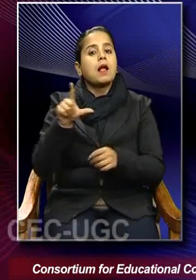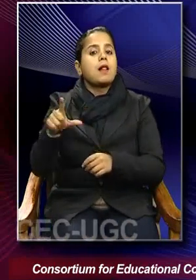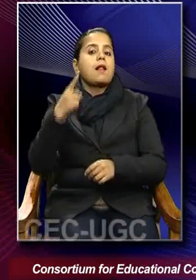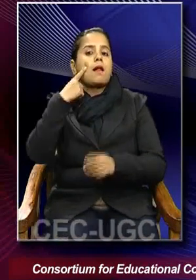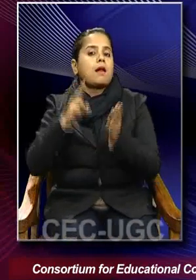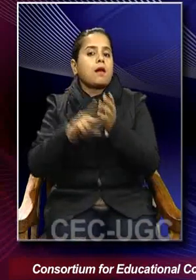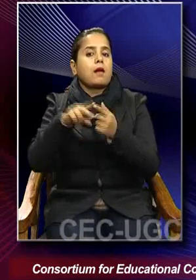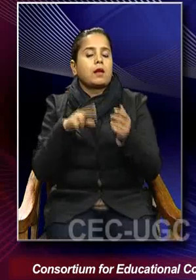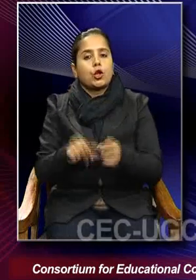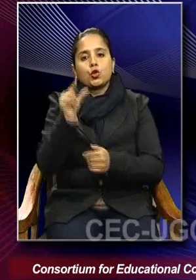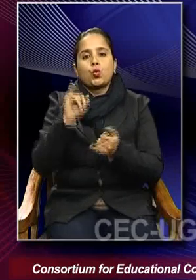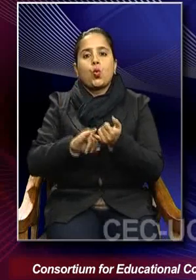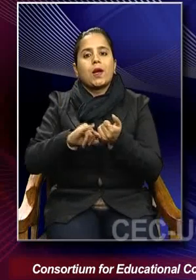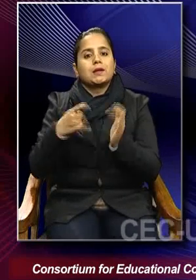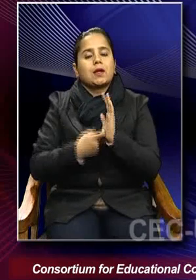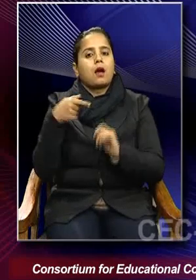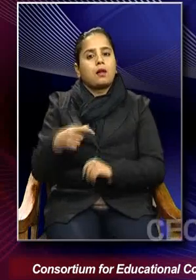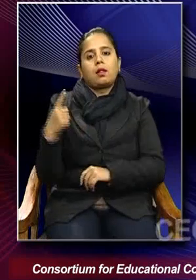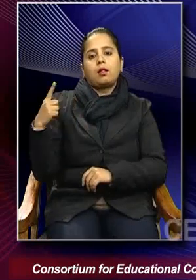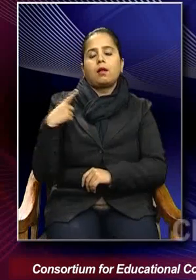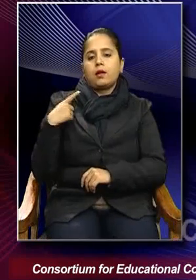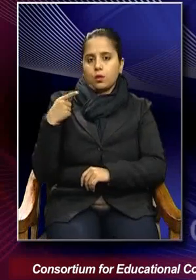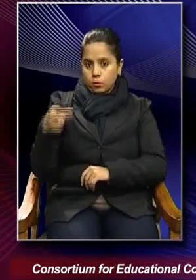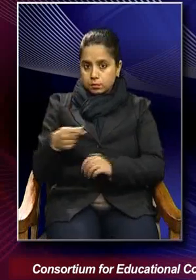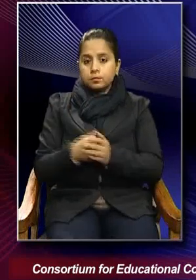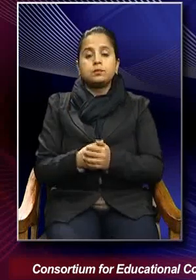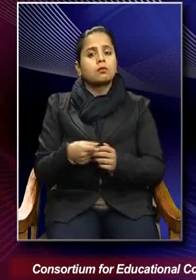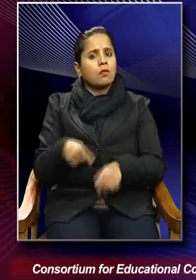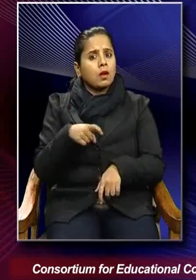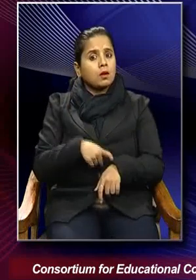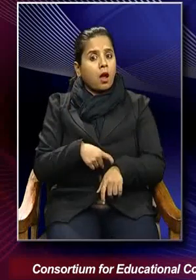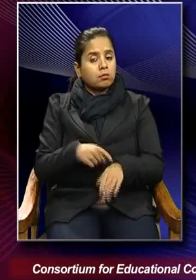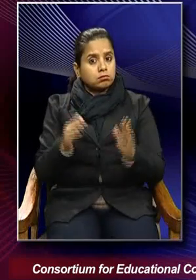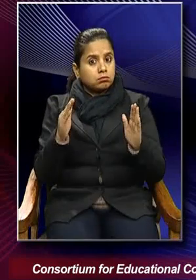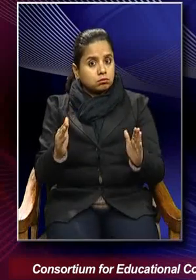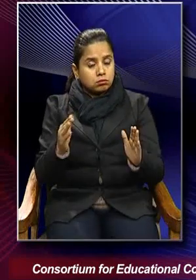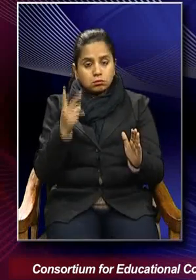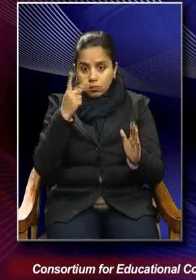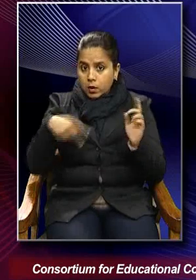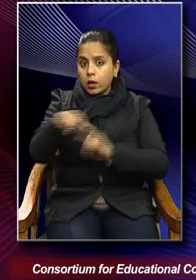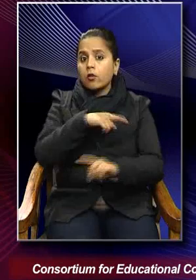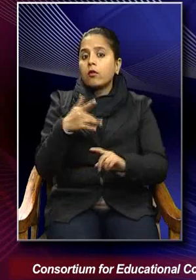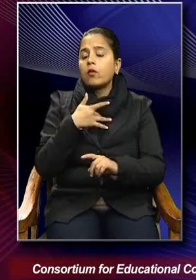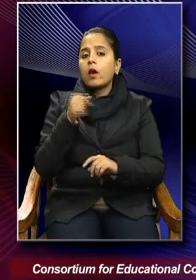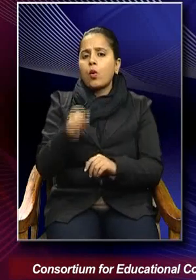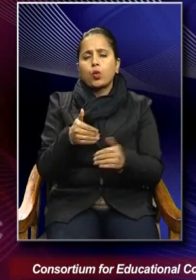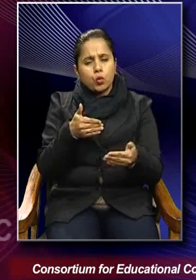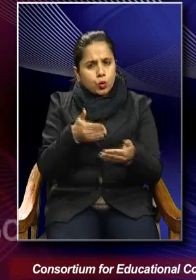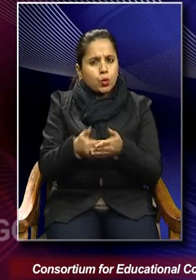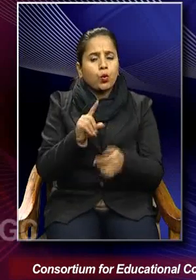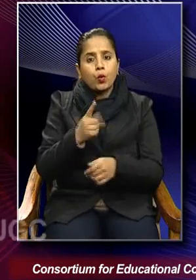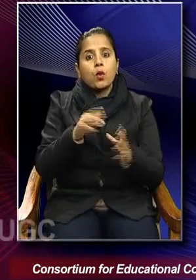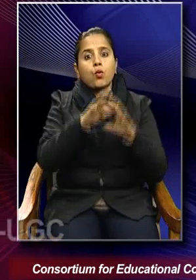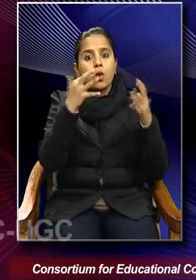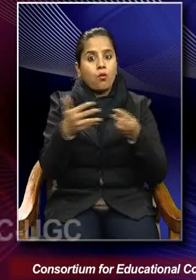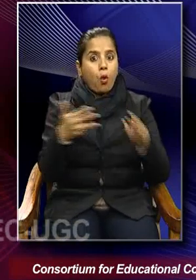the USSR leader, at this time, that is, at the close of the first world